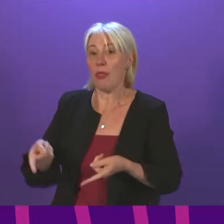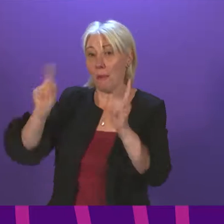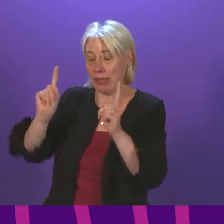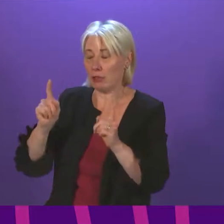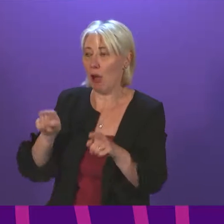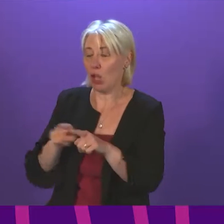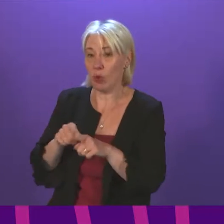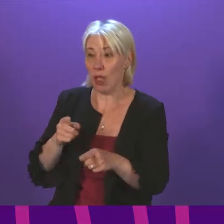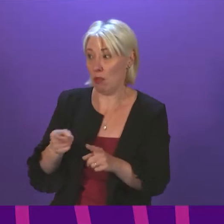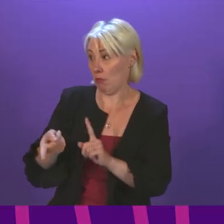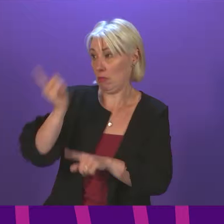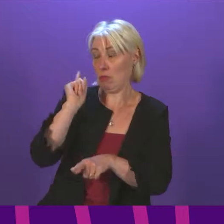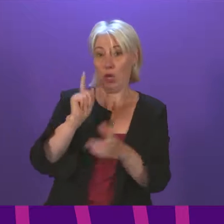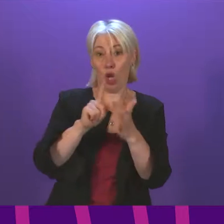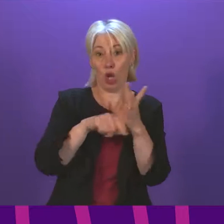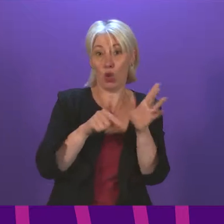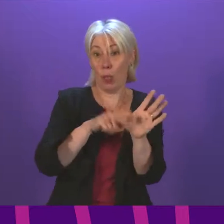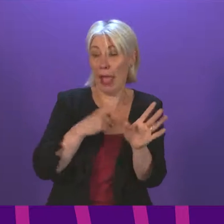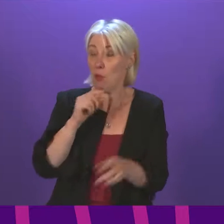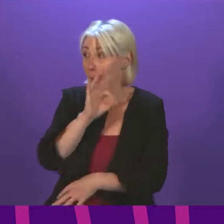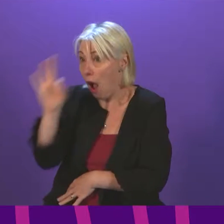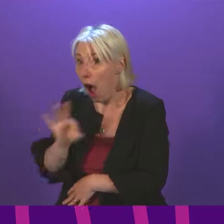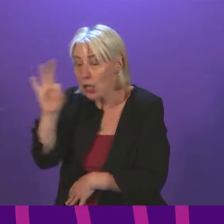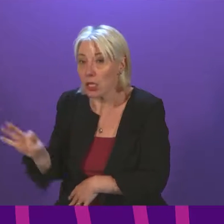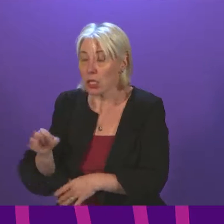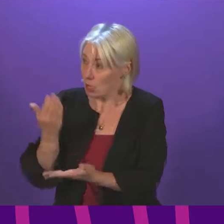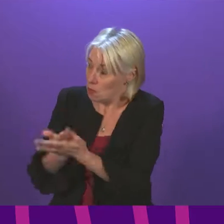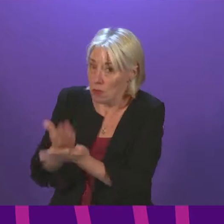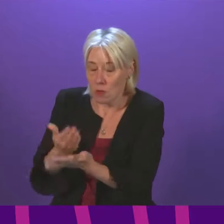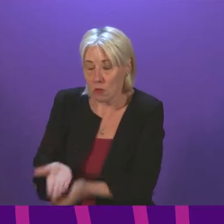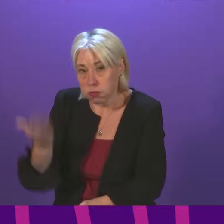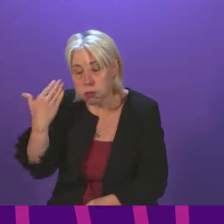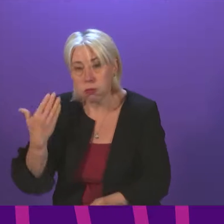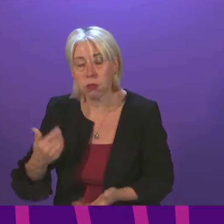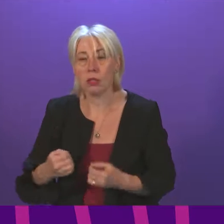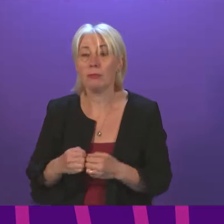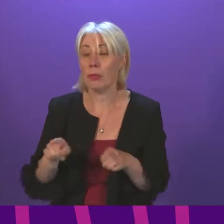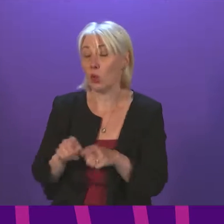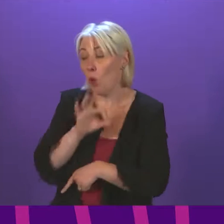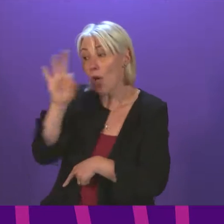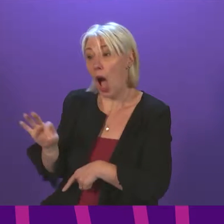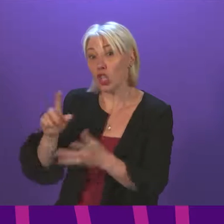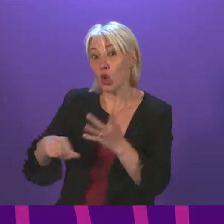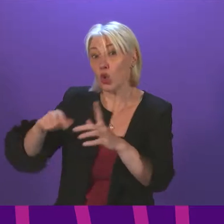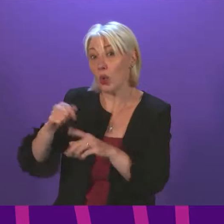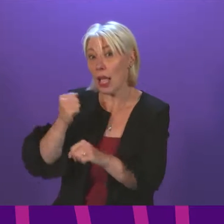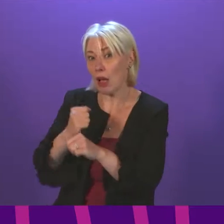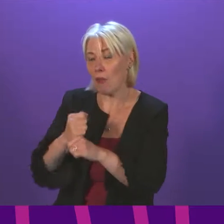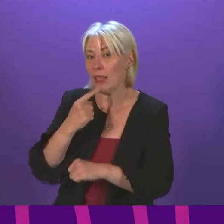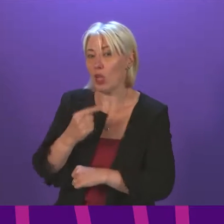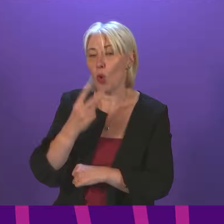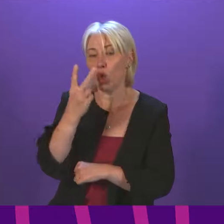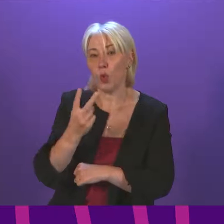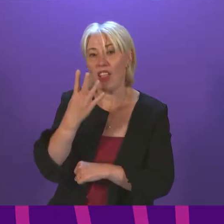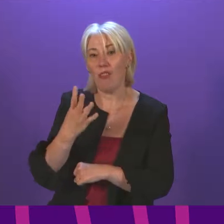to the UK Government in July pressing this issue. That is why we have also said to the UK Government that we want them to move to a 24-month